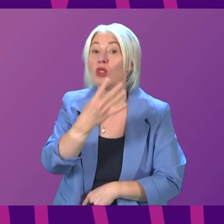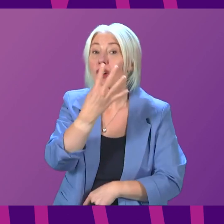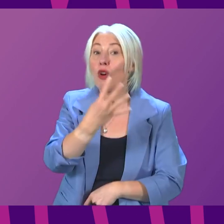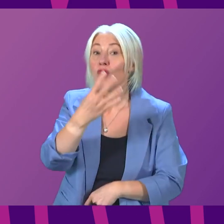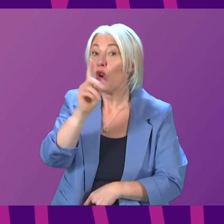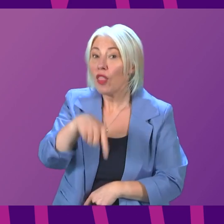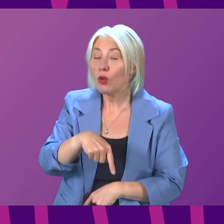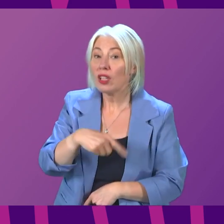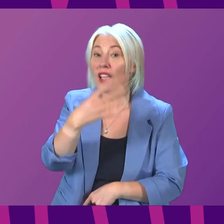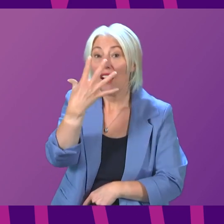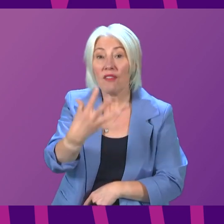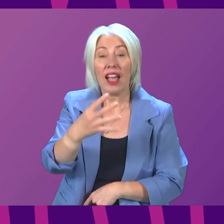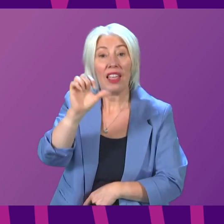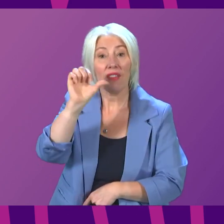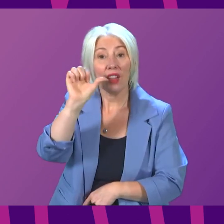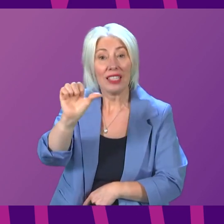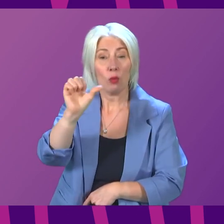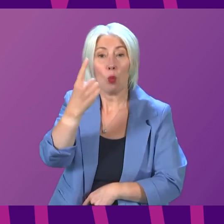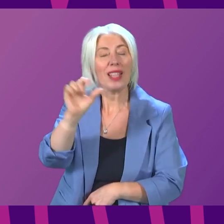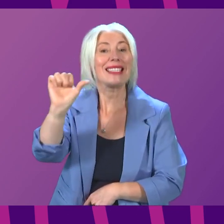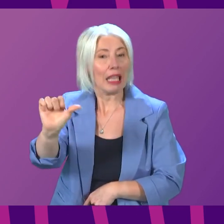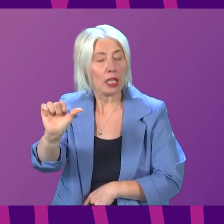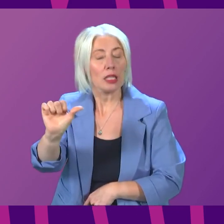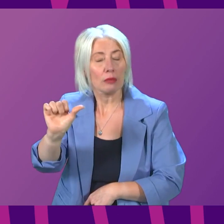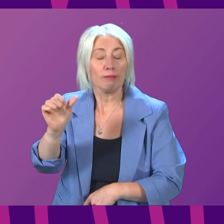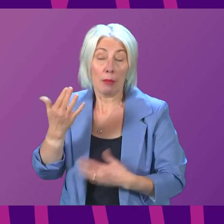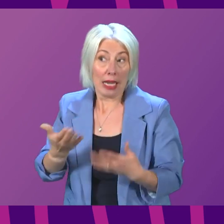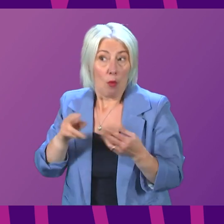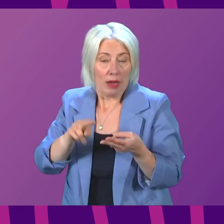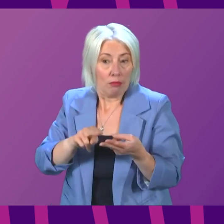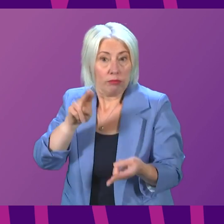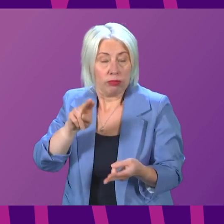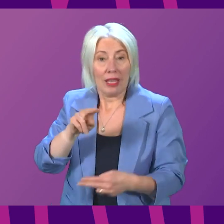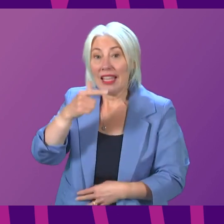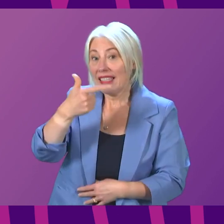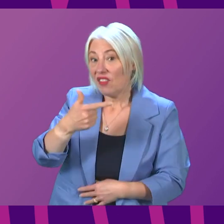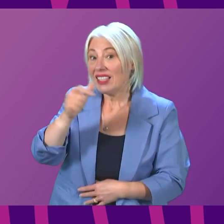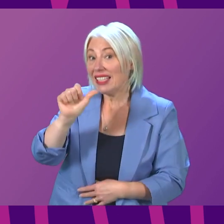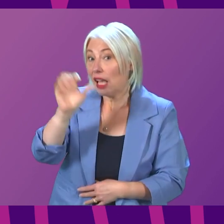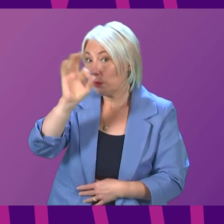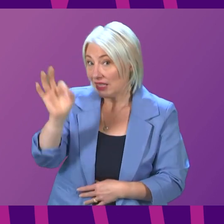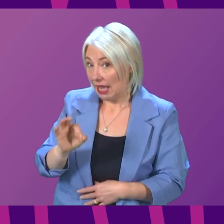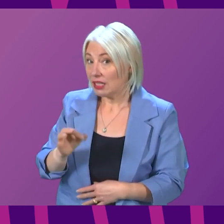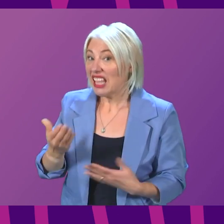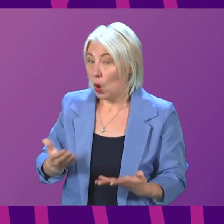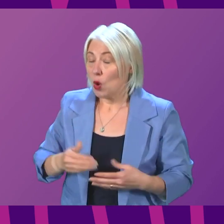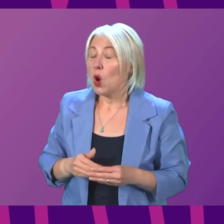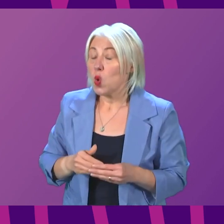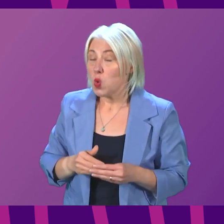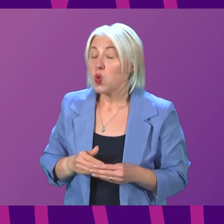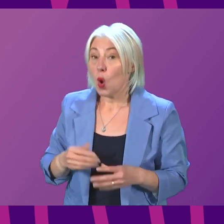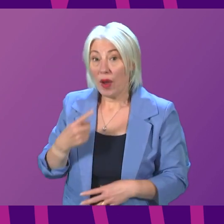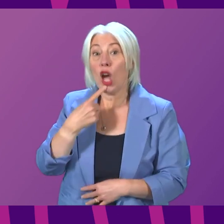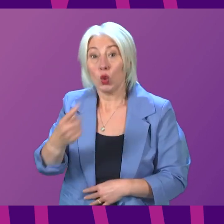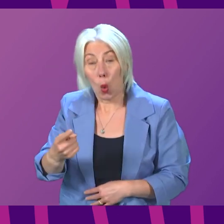,516, an increase of 76%. And when I told the First